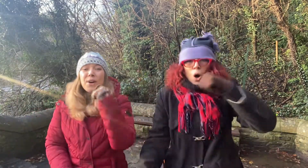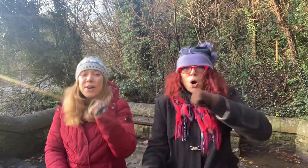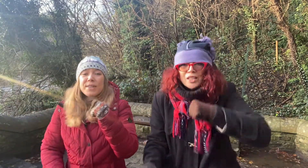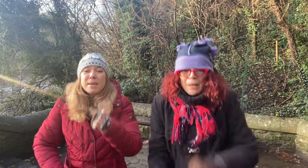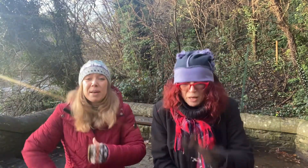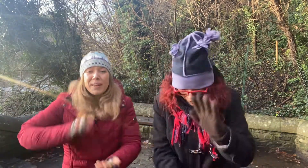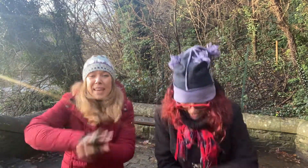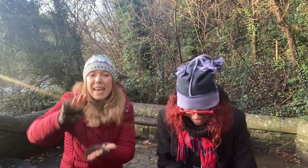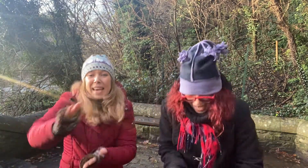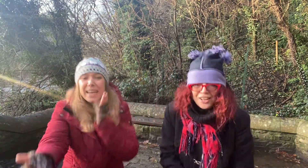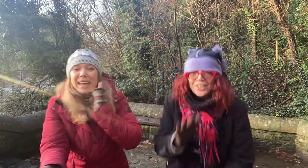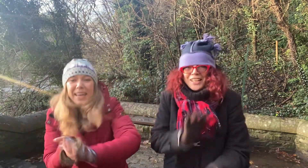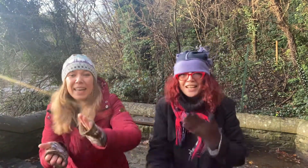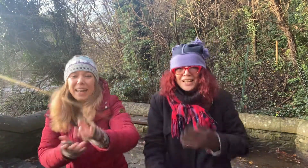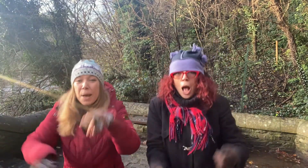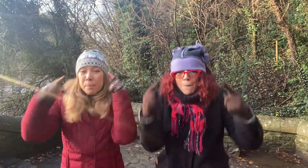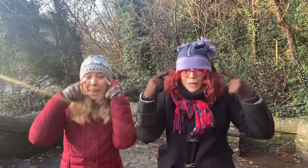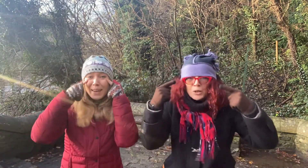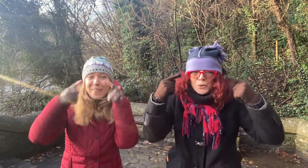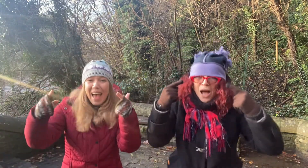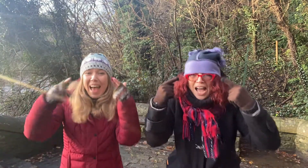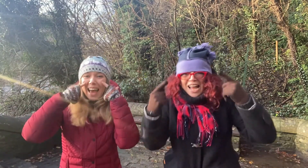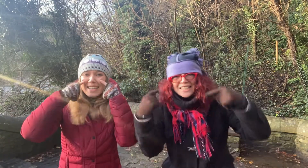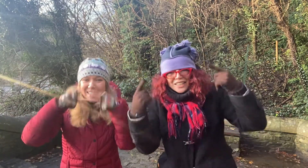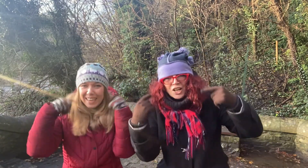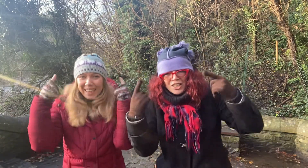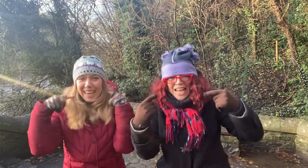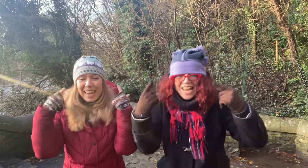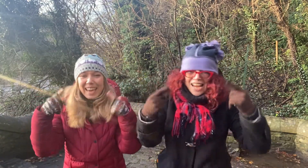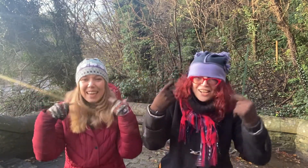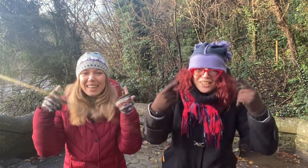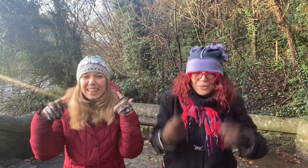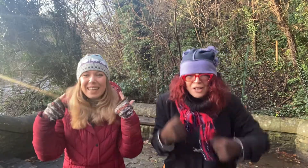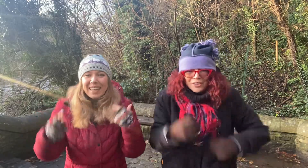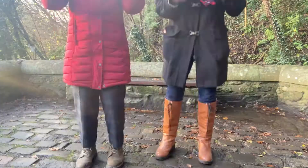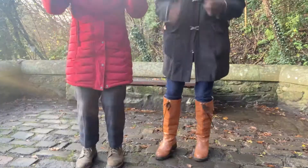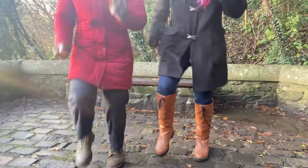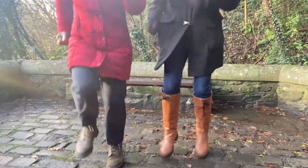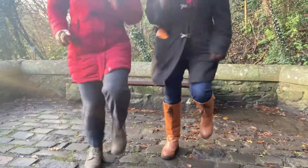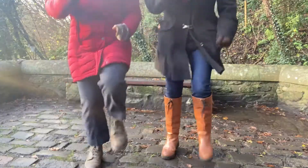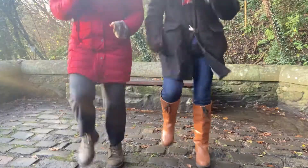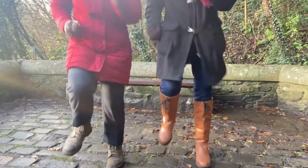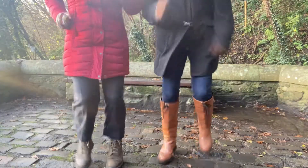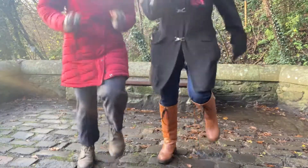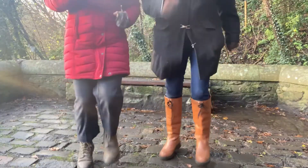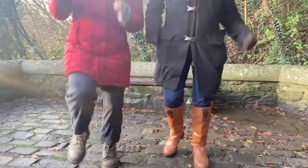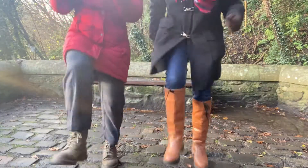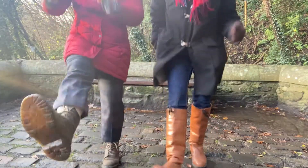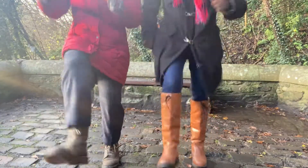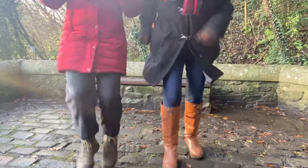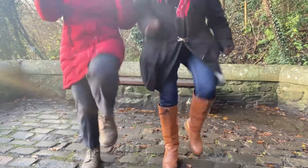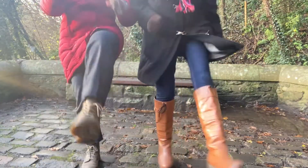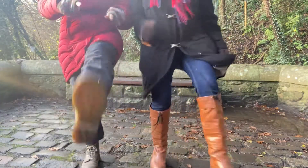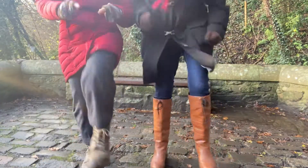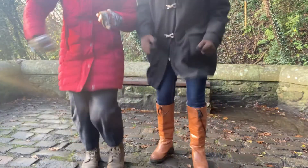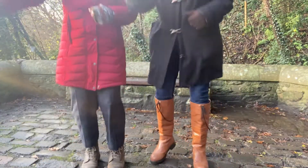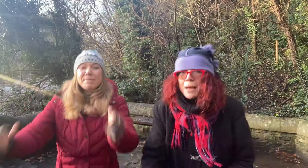Mama's a millionaire. Blue eyes and curly hair. See her walking down the street. We are at big banana feet.